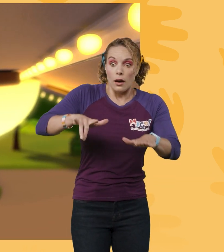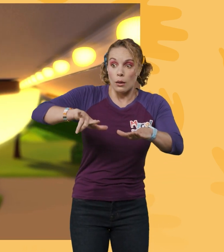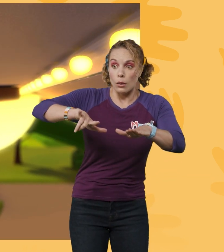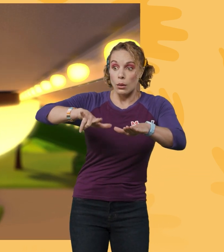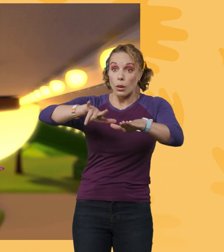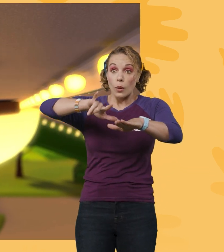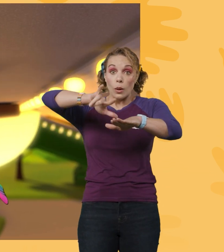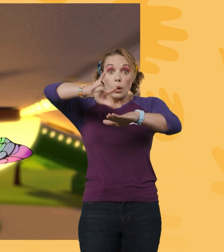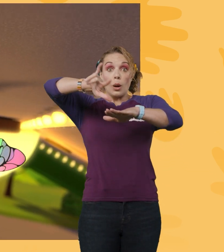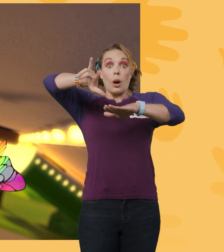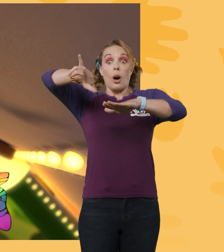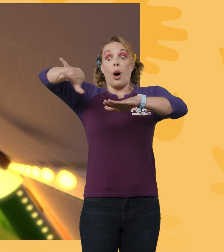Whoa!